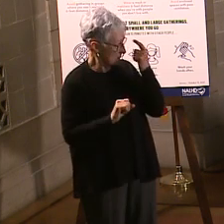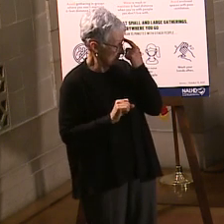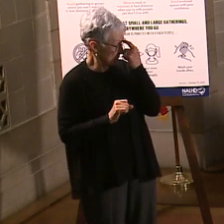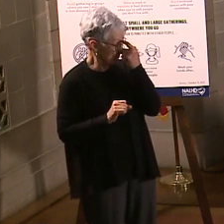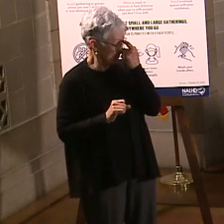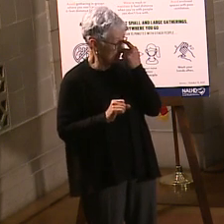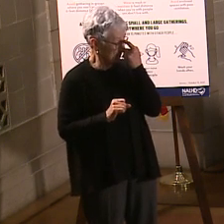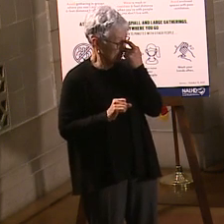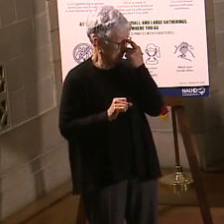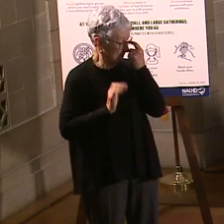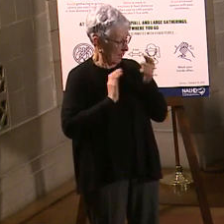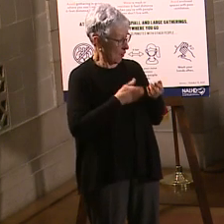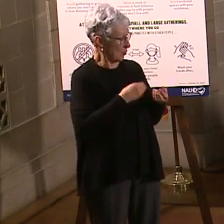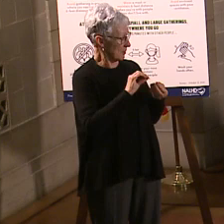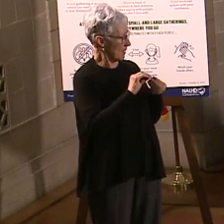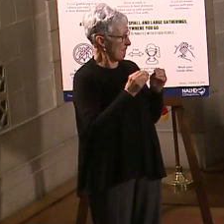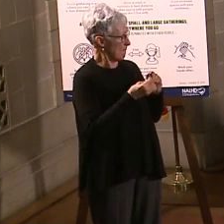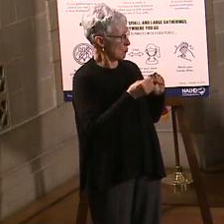up.